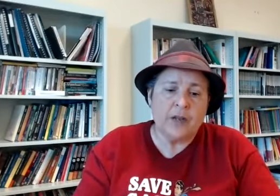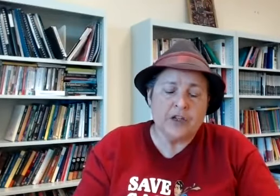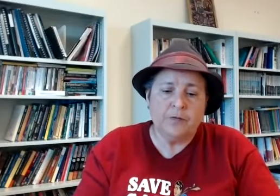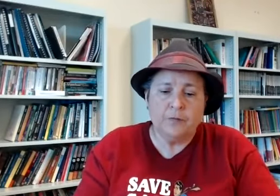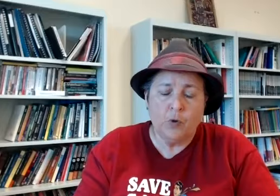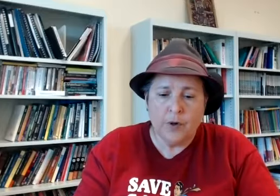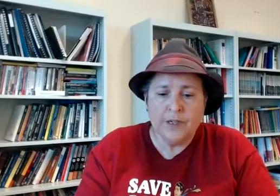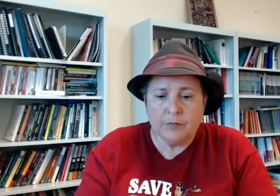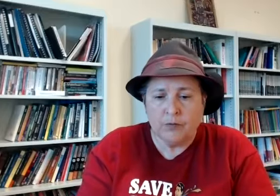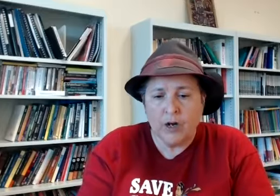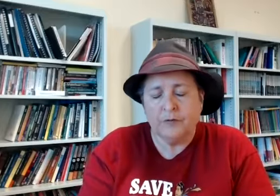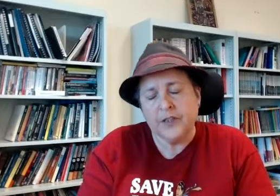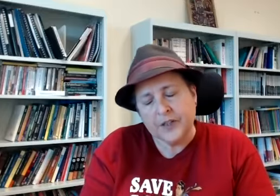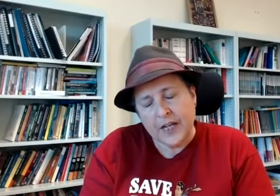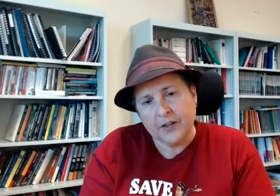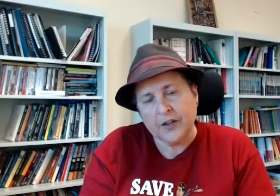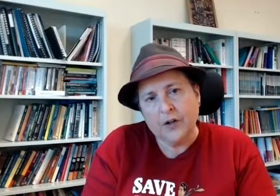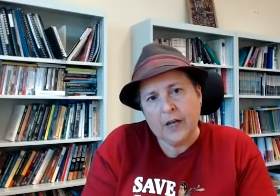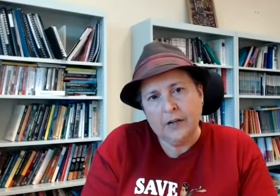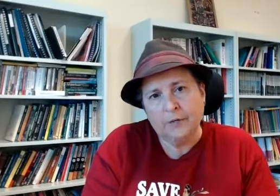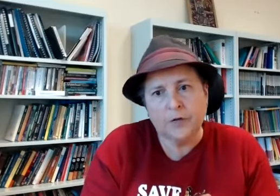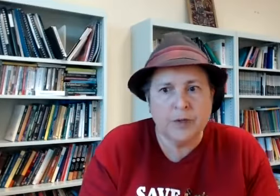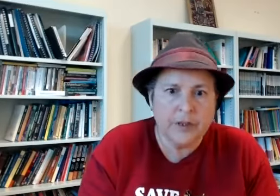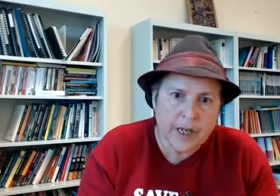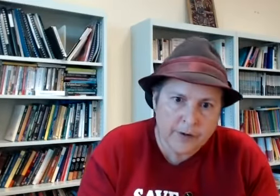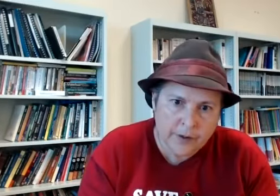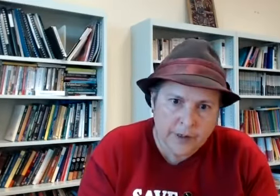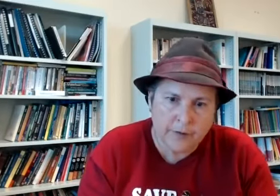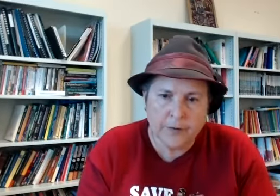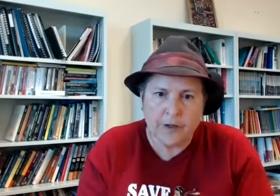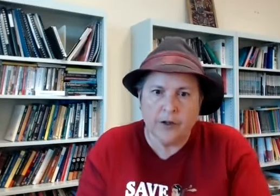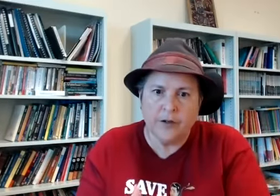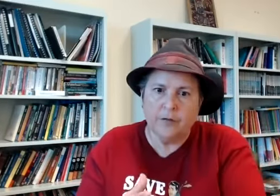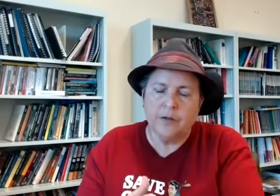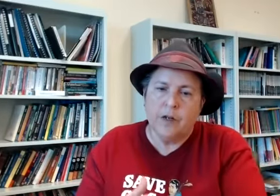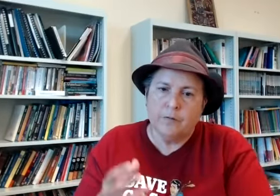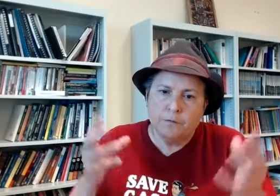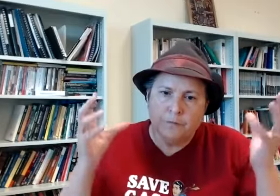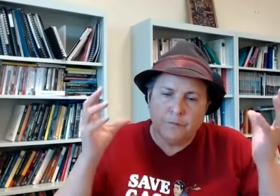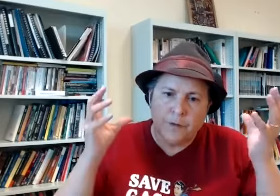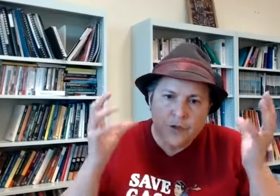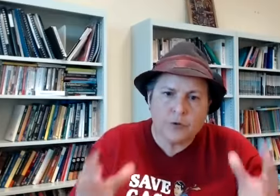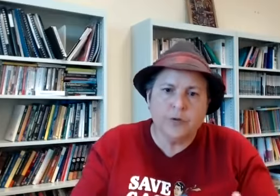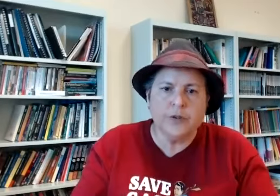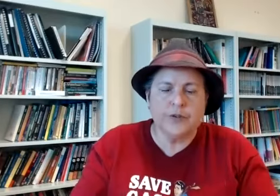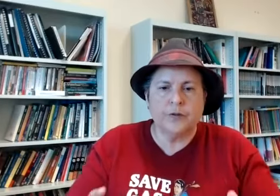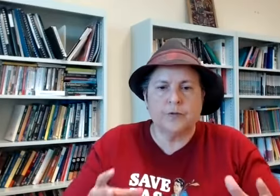as you've already rightfully said the kind of unfamiliarity of the kind of visualness of